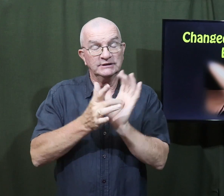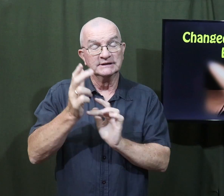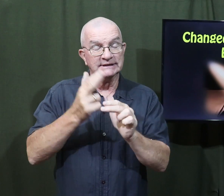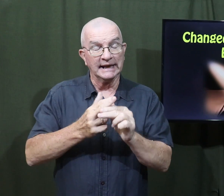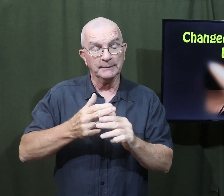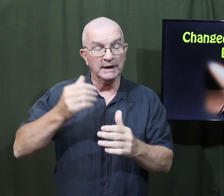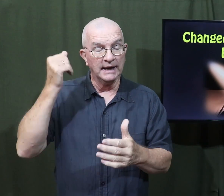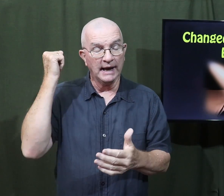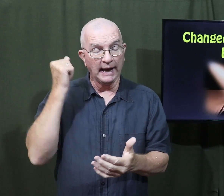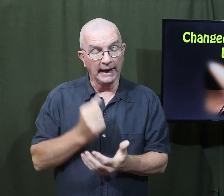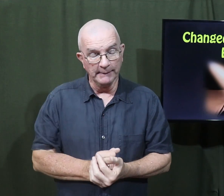name, amen.